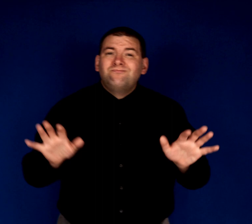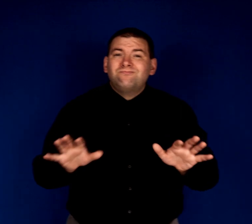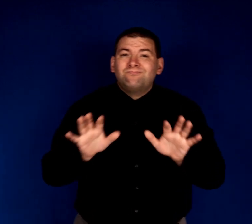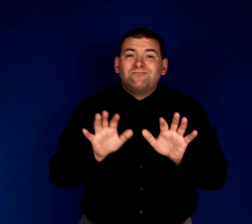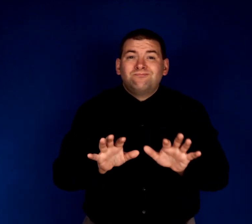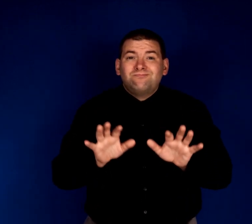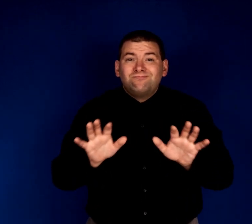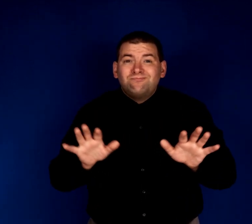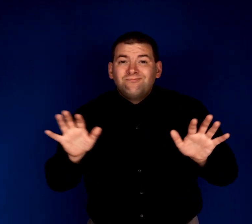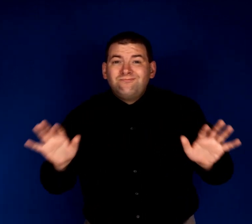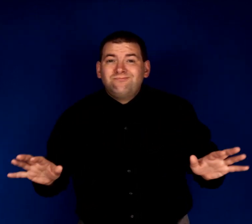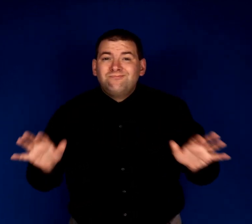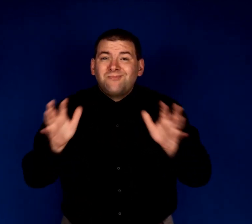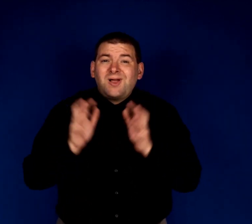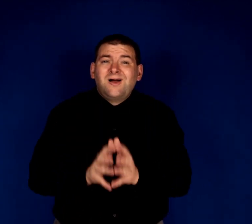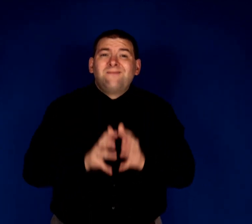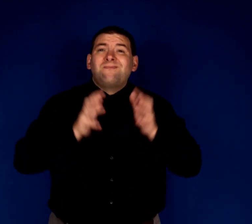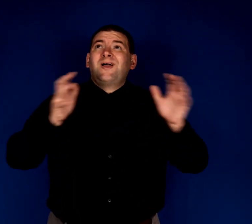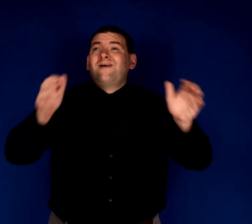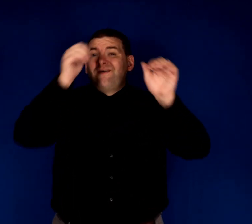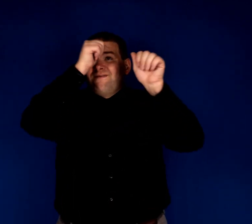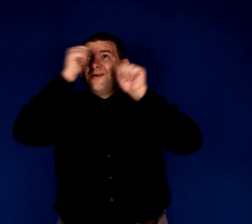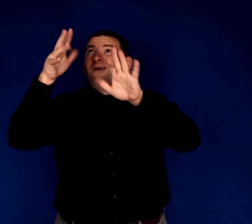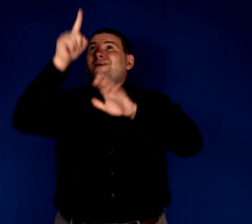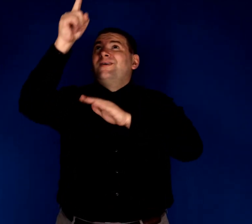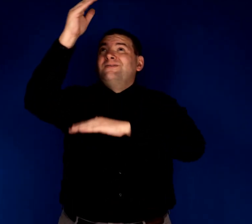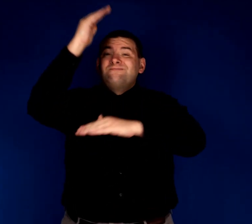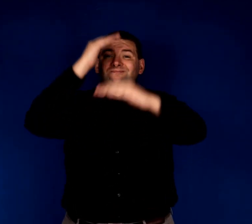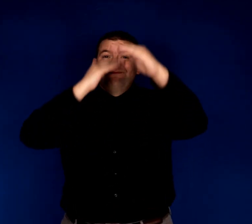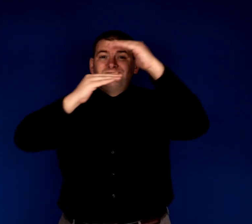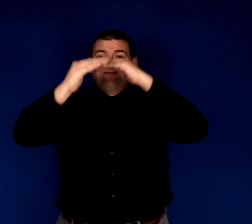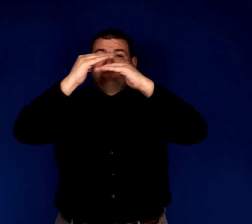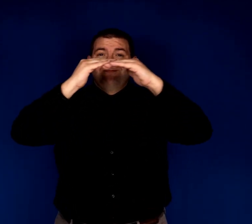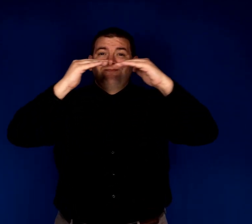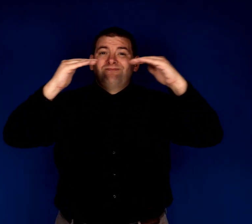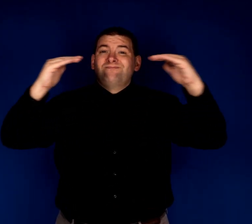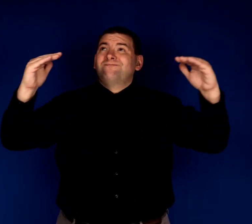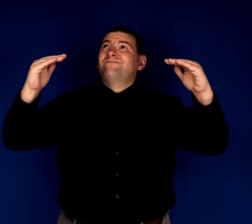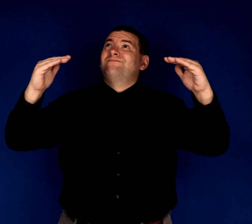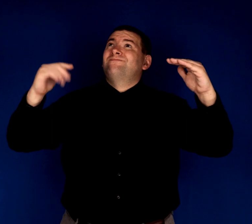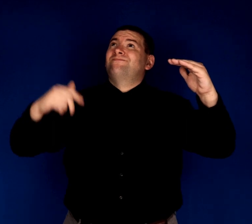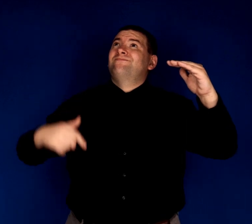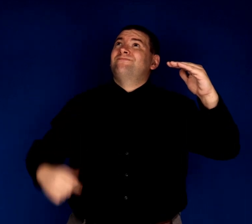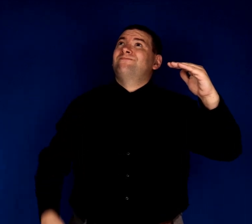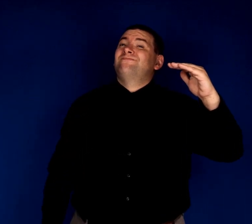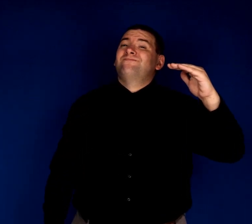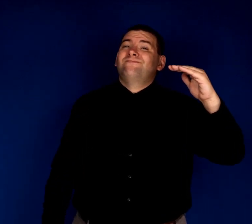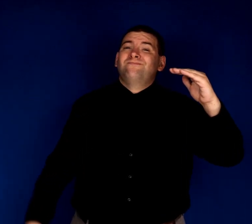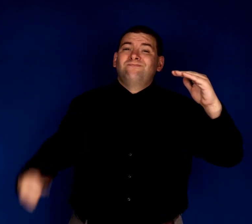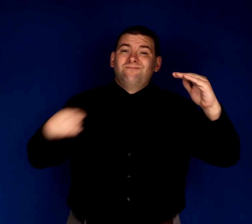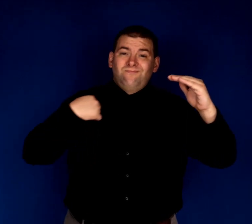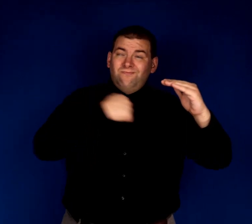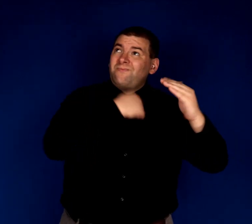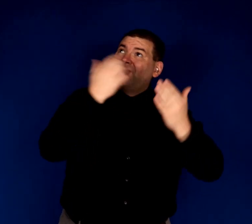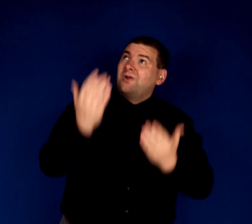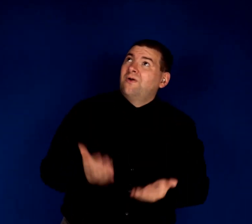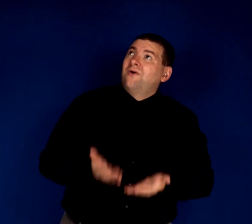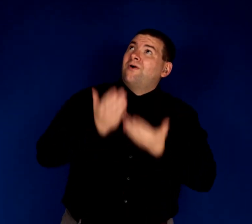To our bountiful Father above We will